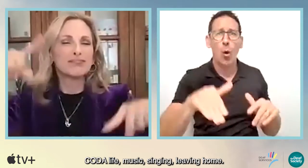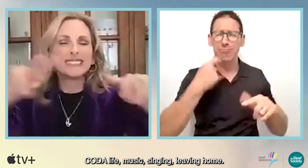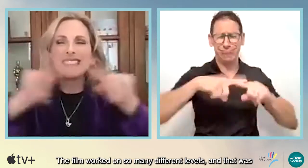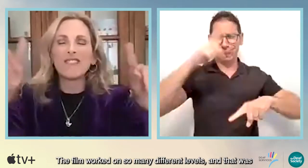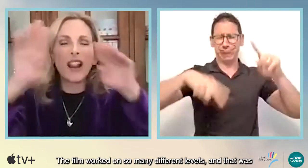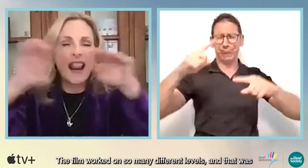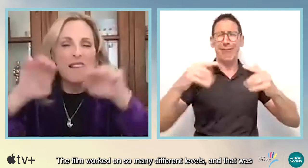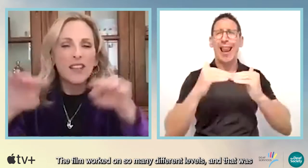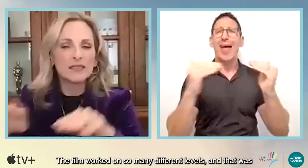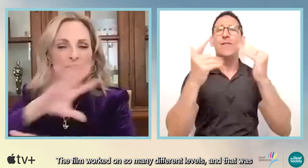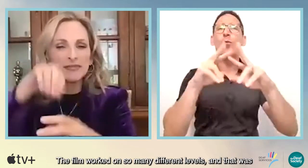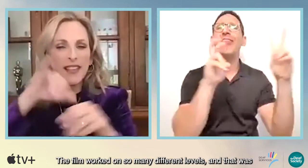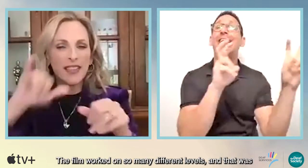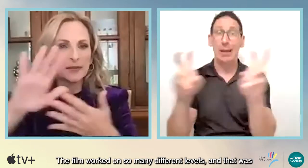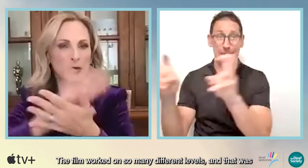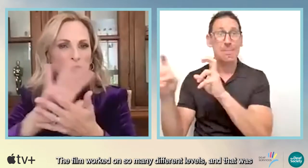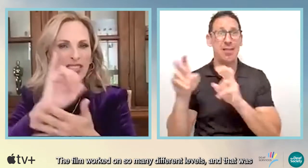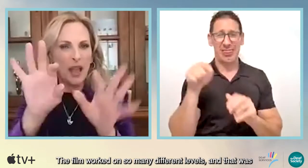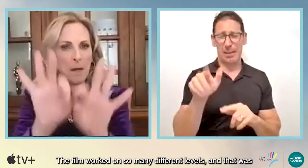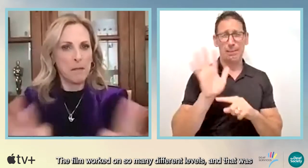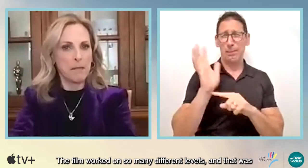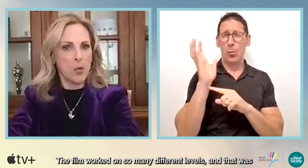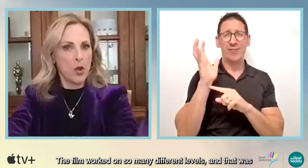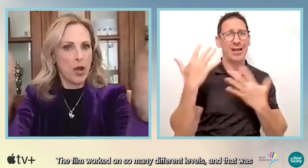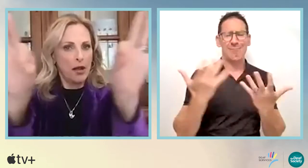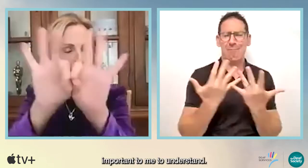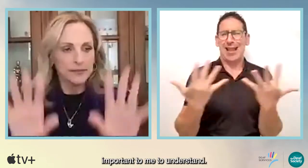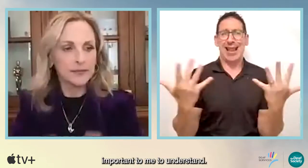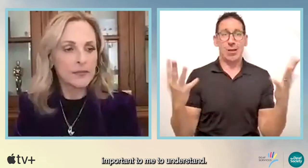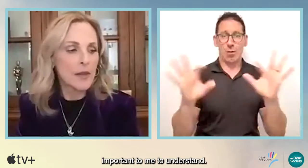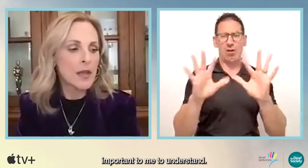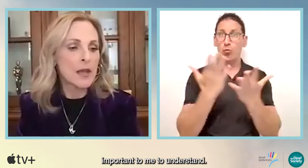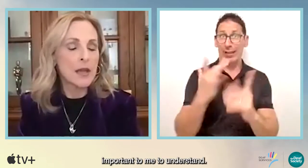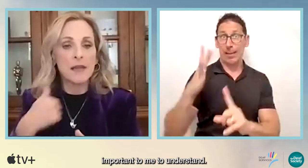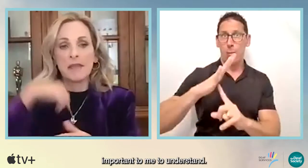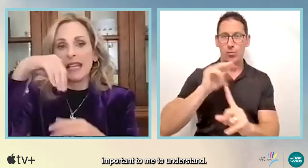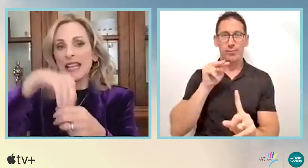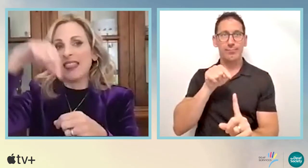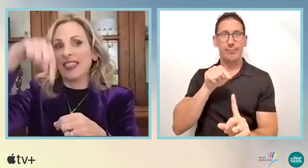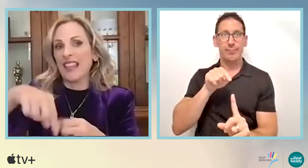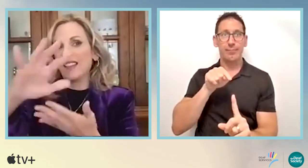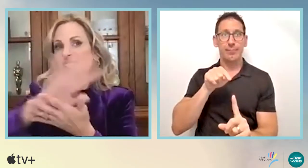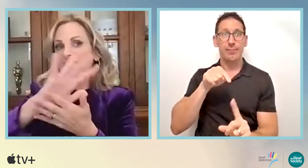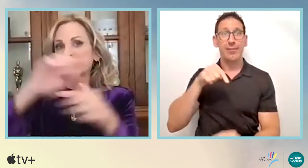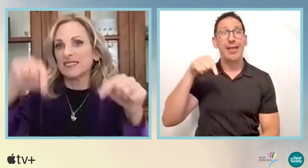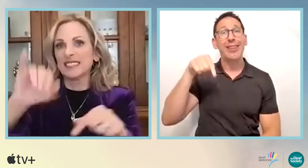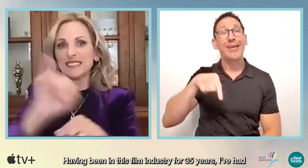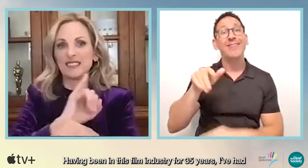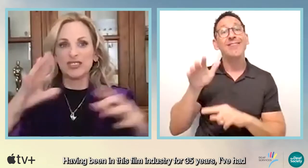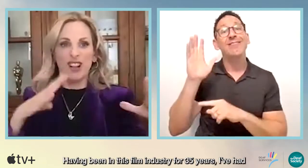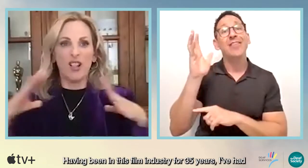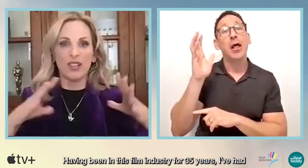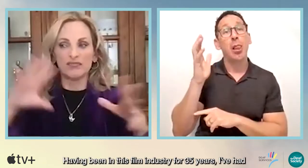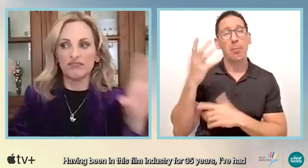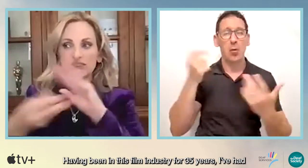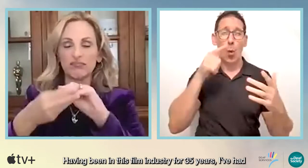The film worked on so many different levels. And that was important to me to understand. Having been in